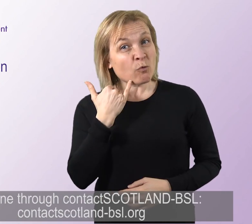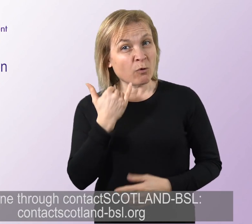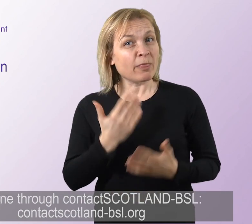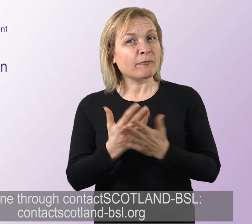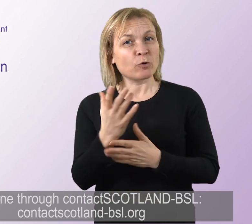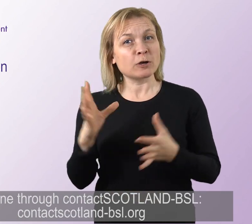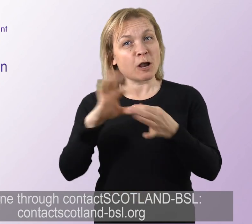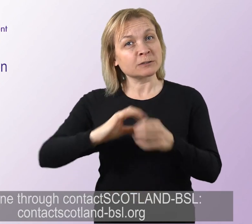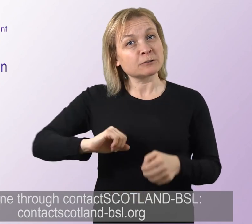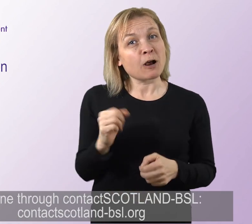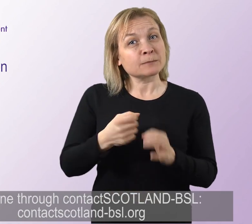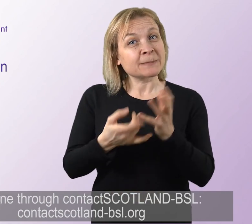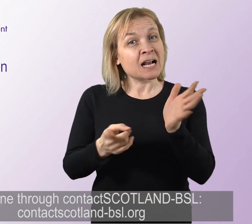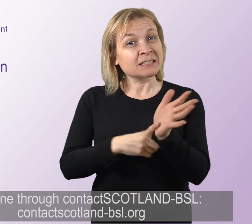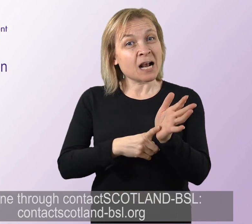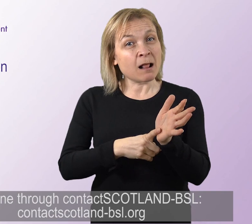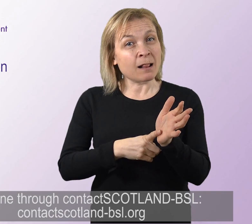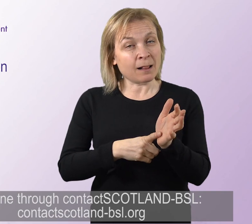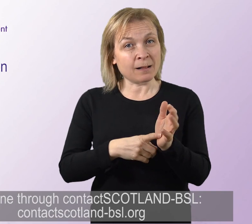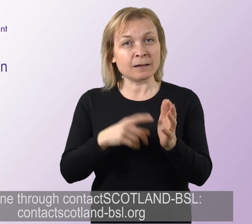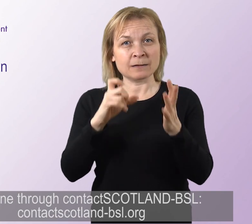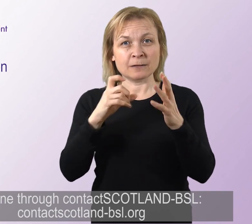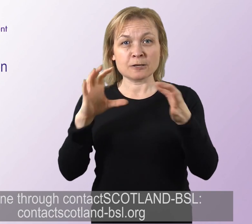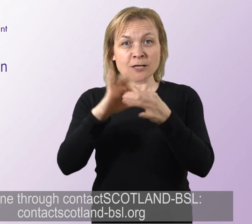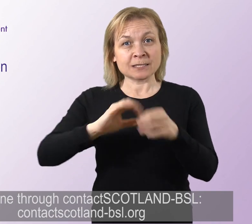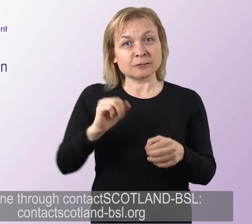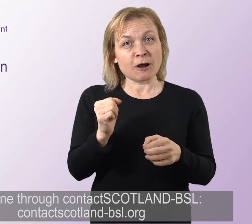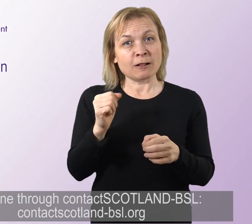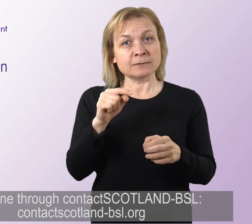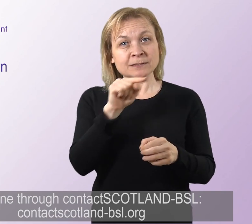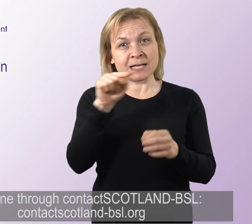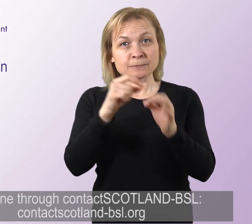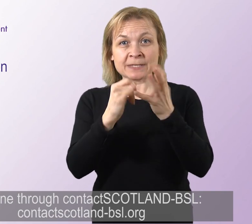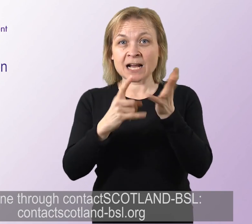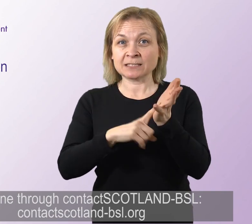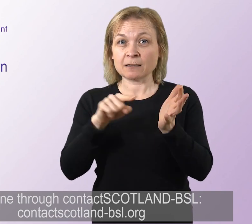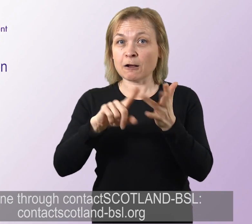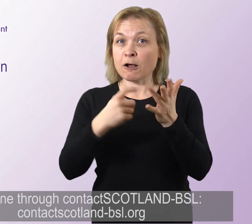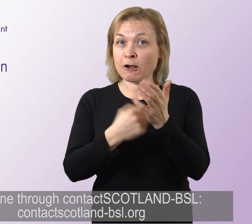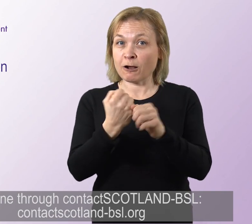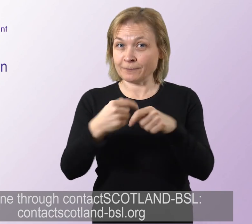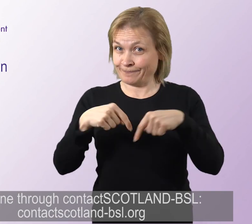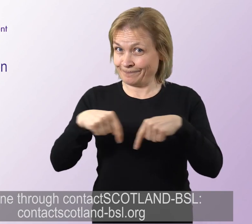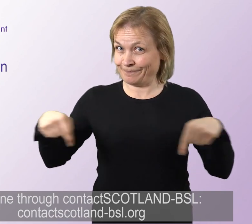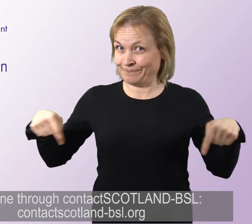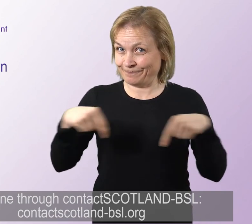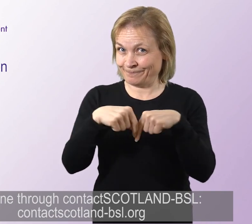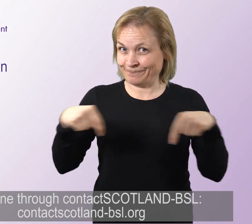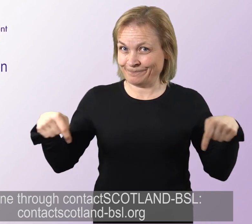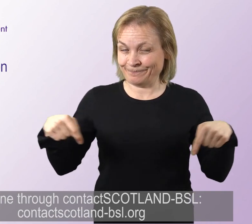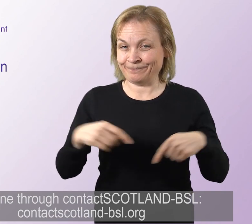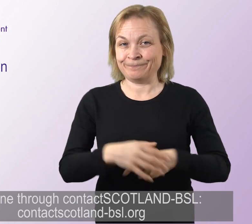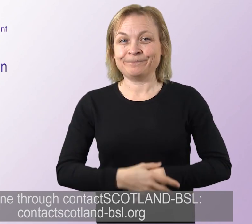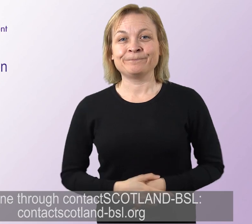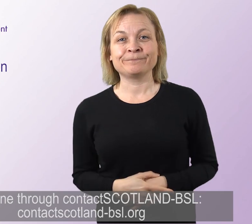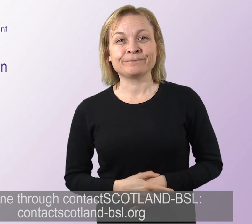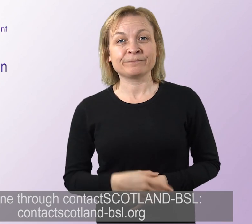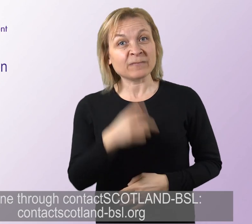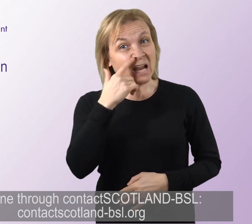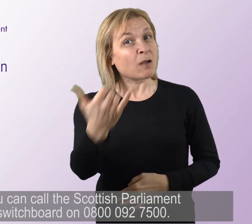through ContactScotlandBSL ContactScotland-BSL.org You can call the